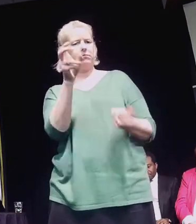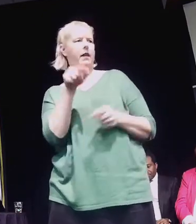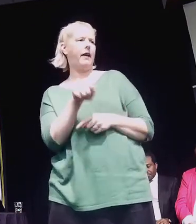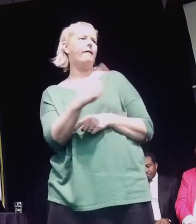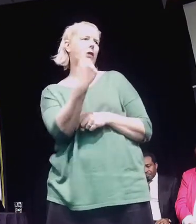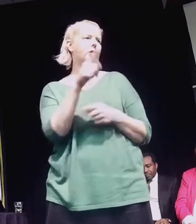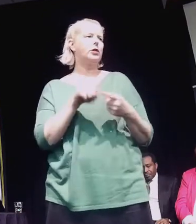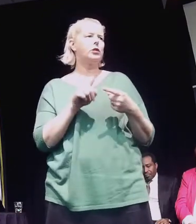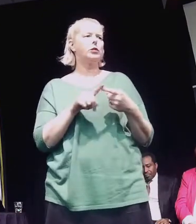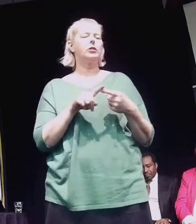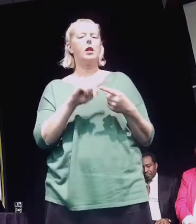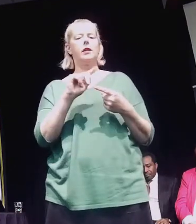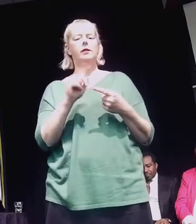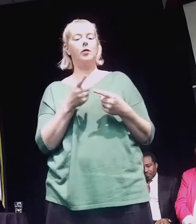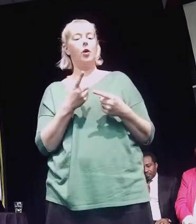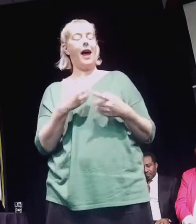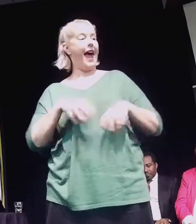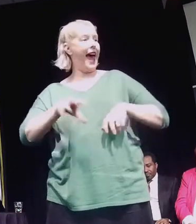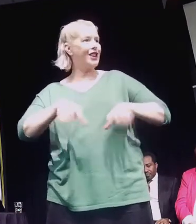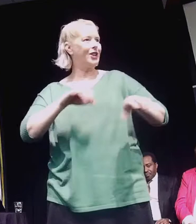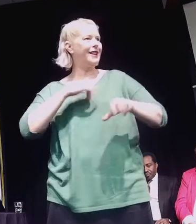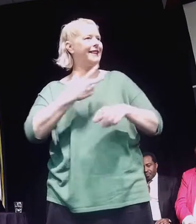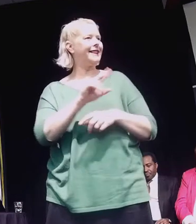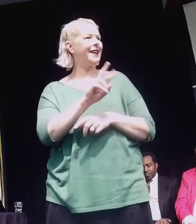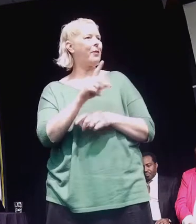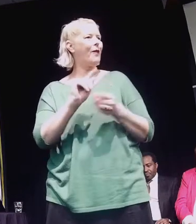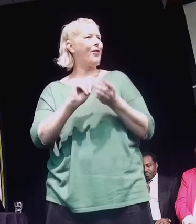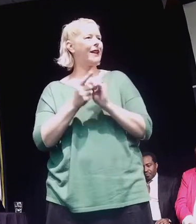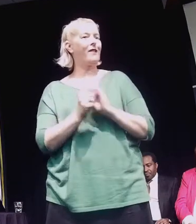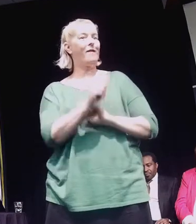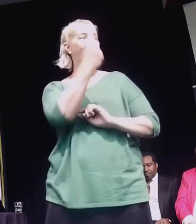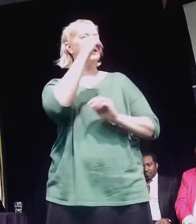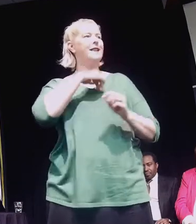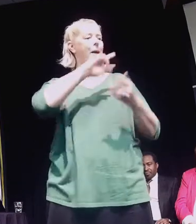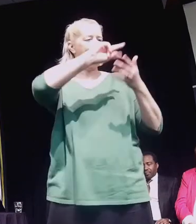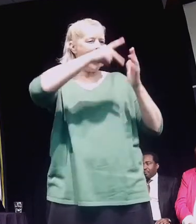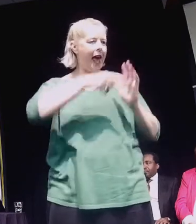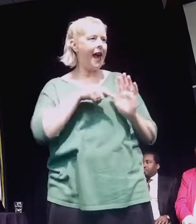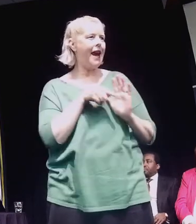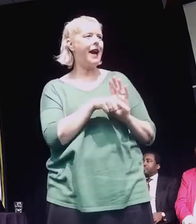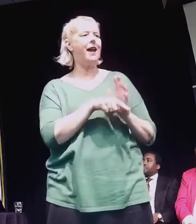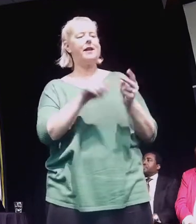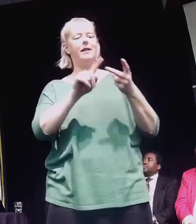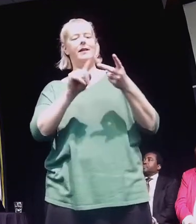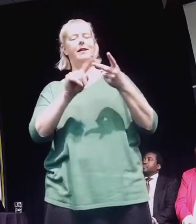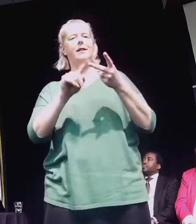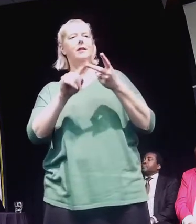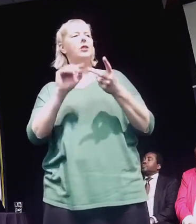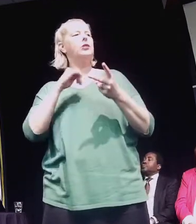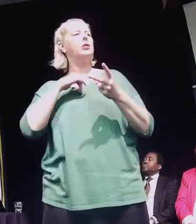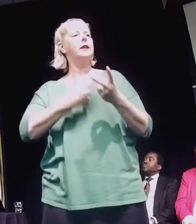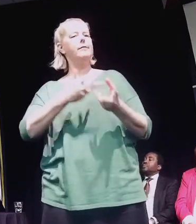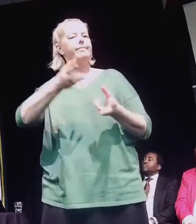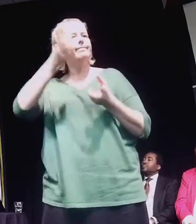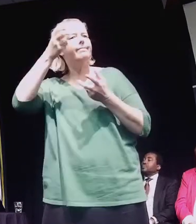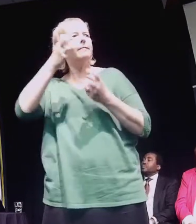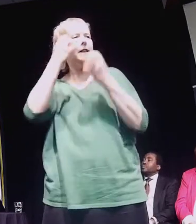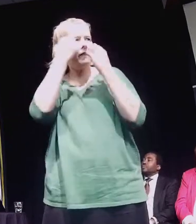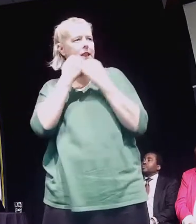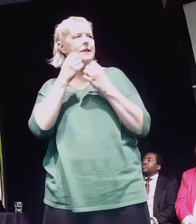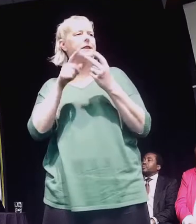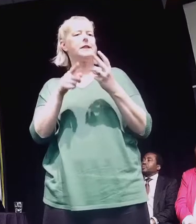happen, you need a couple of things. I think you need a plan, you need targets, you need measurement. So tonight I want to commit to